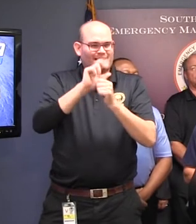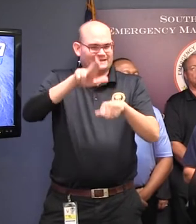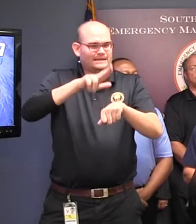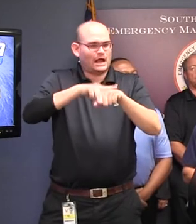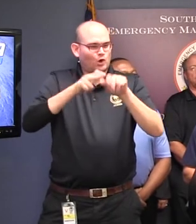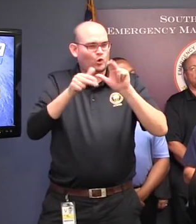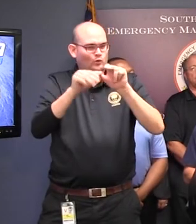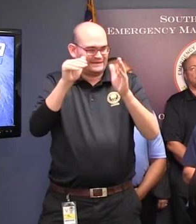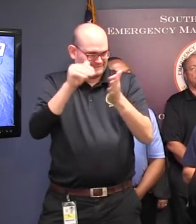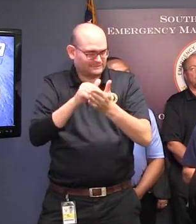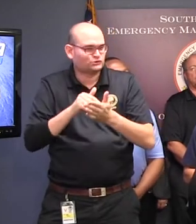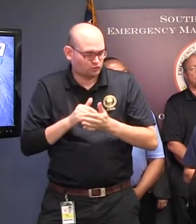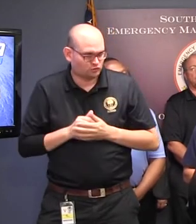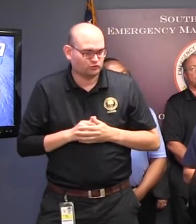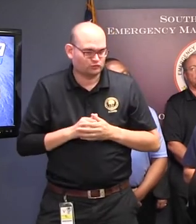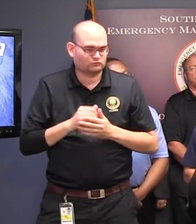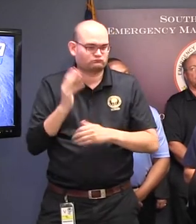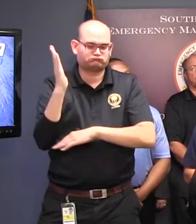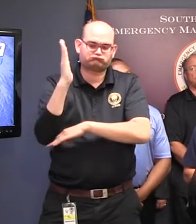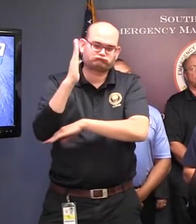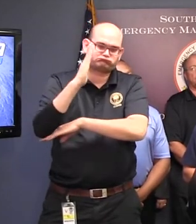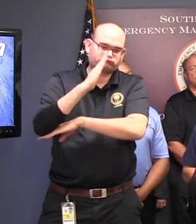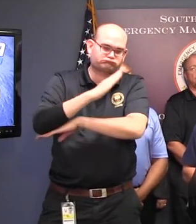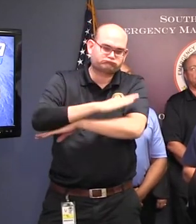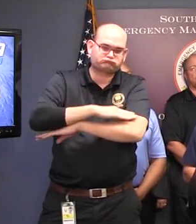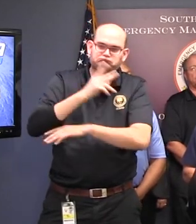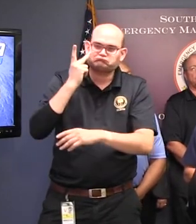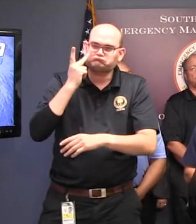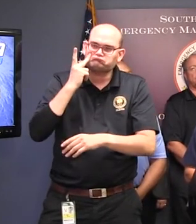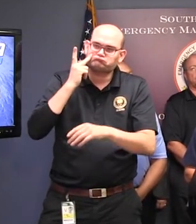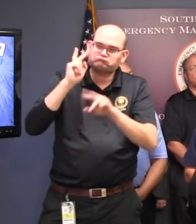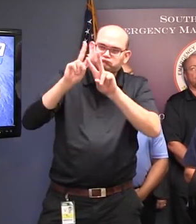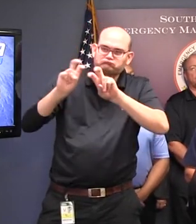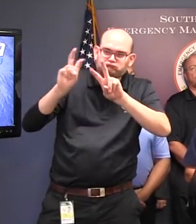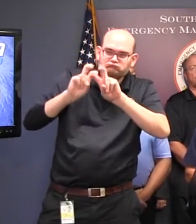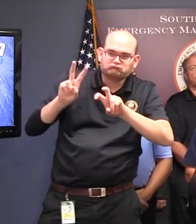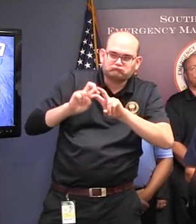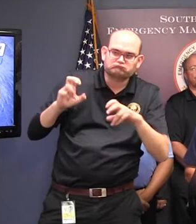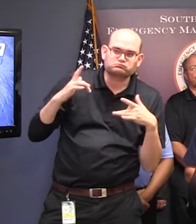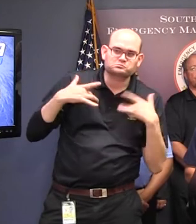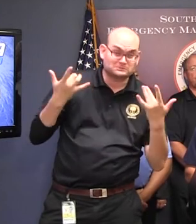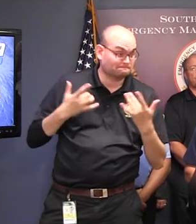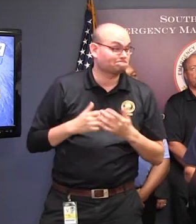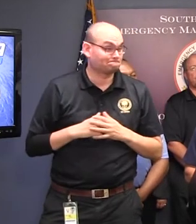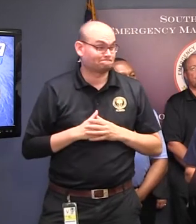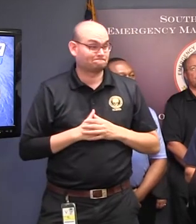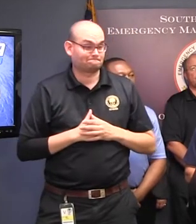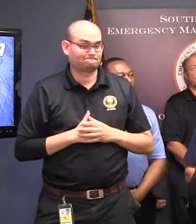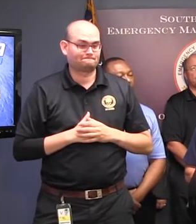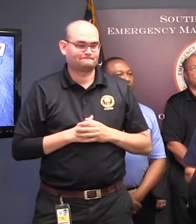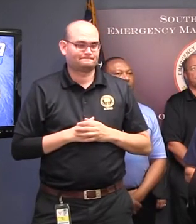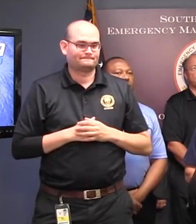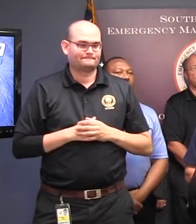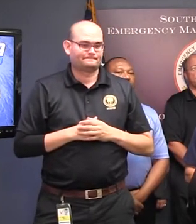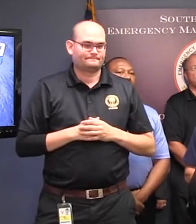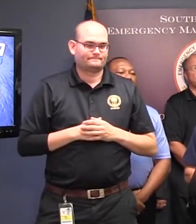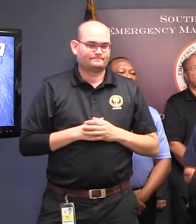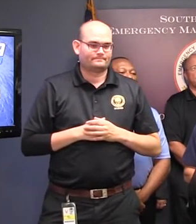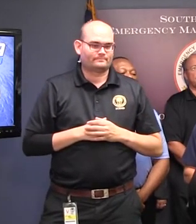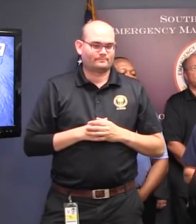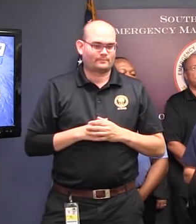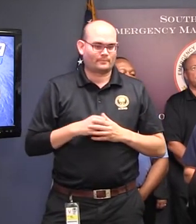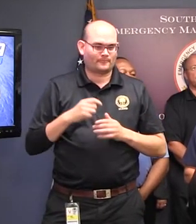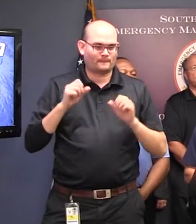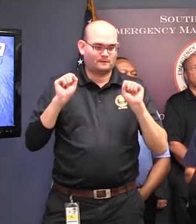forecast, which is potentially one of the greatest impacts we can see. We should also mention the tropical storm force wind gusts, potentially strong enough to cause